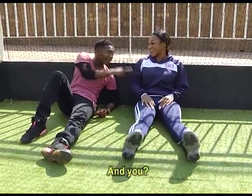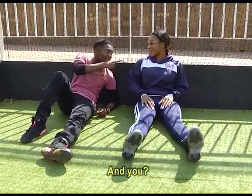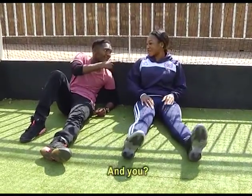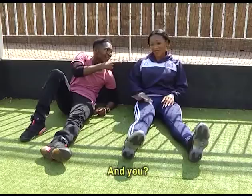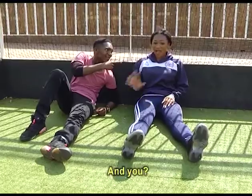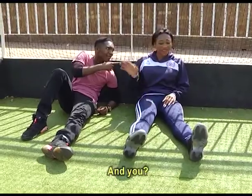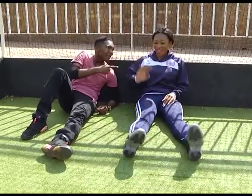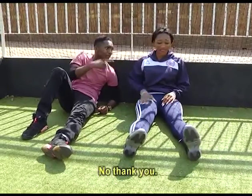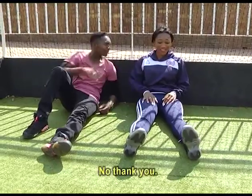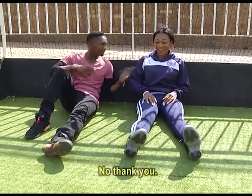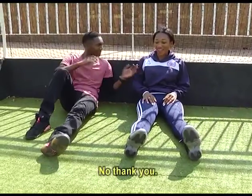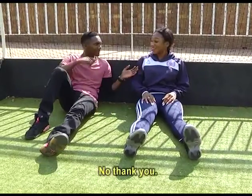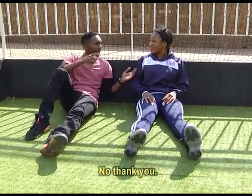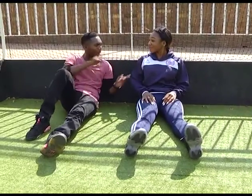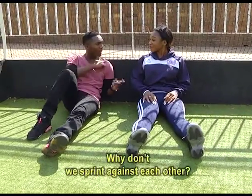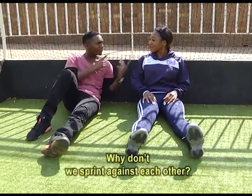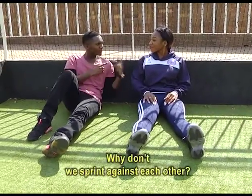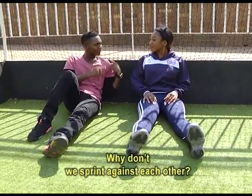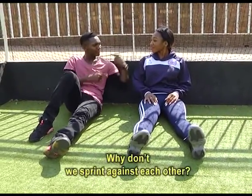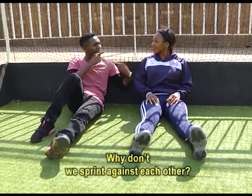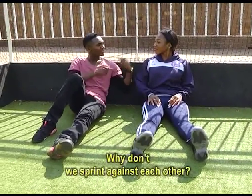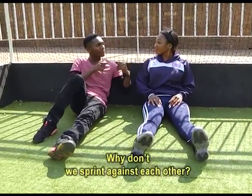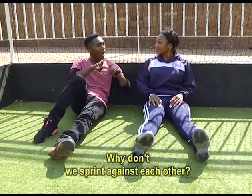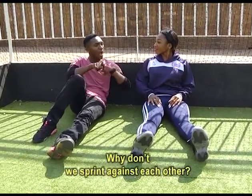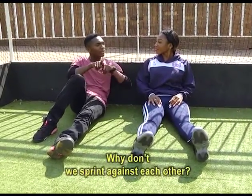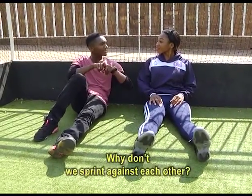And you? Why don't we sprint against each other?